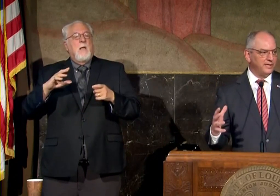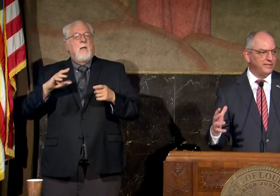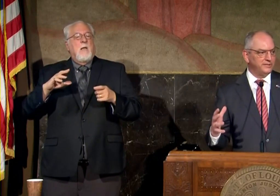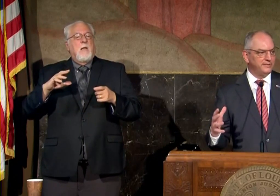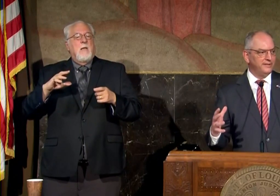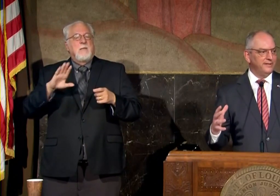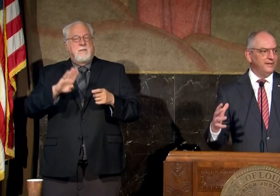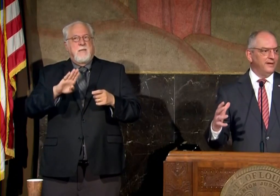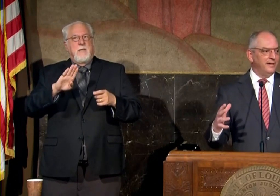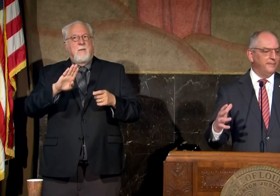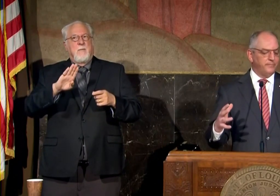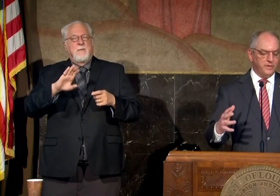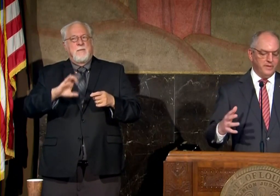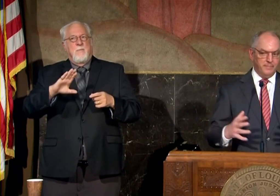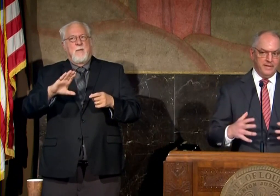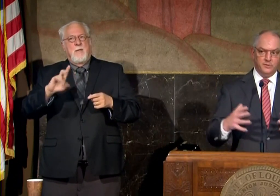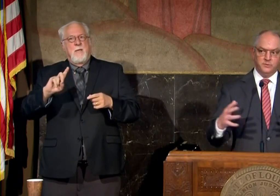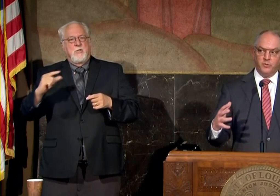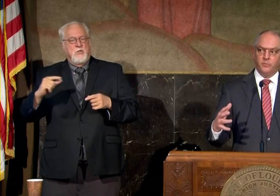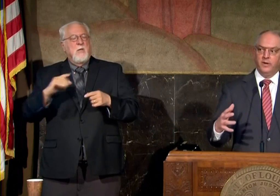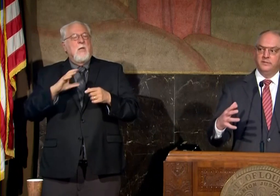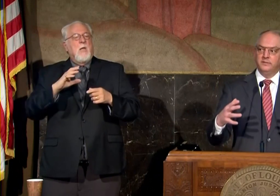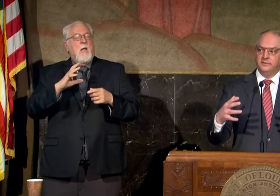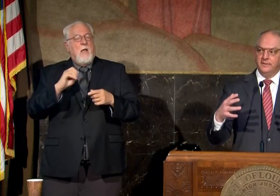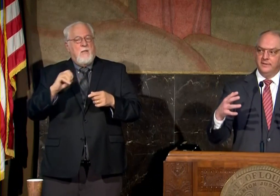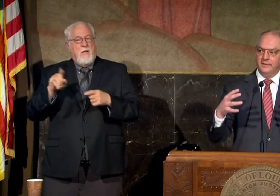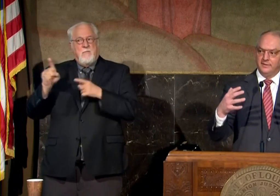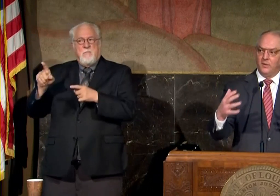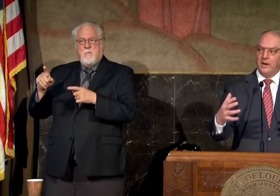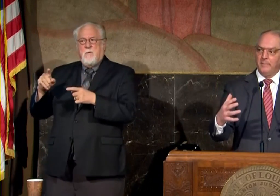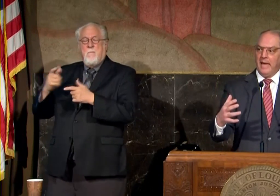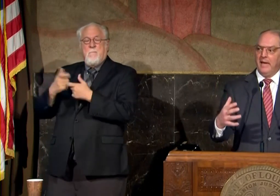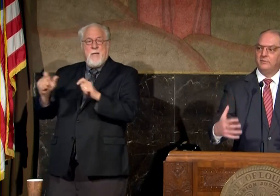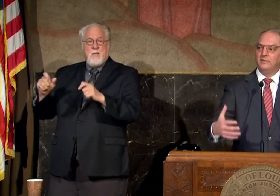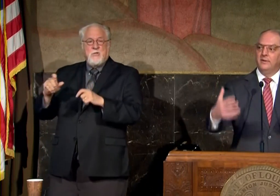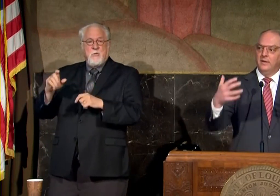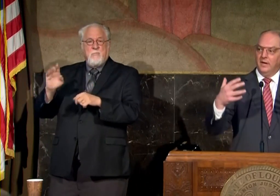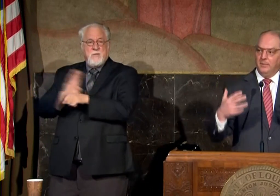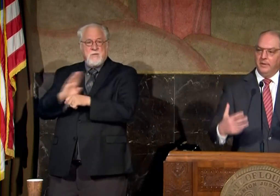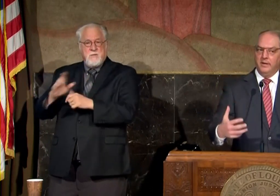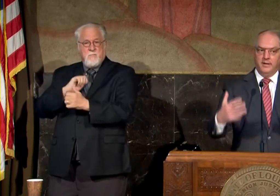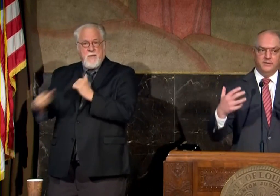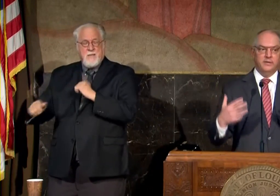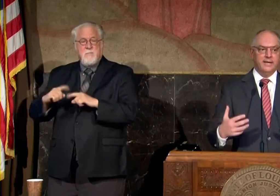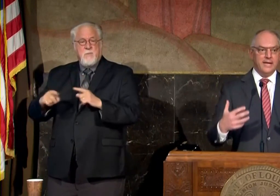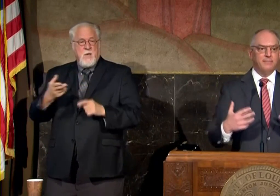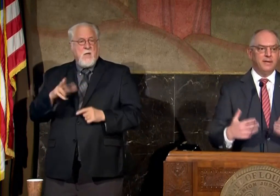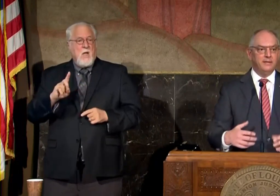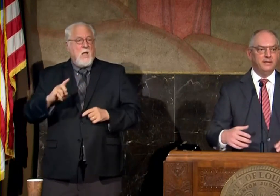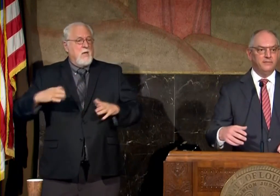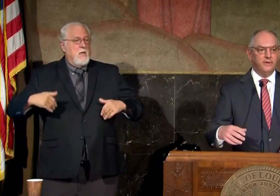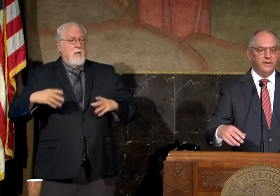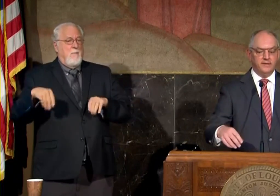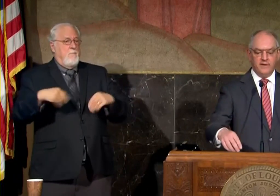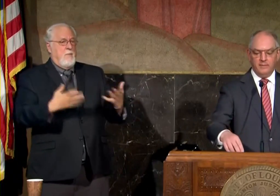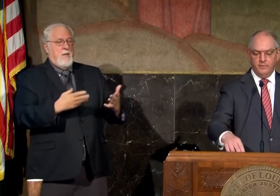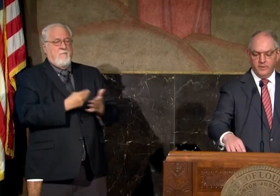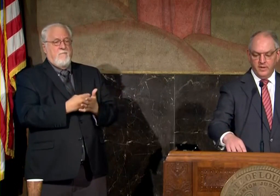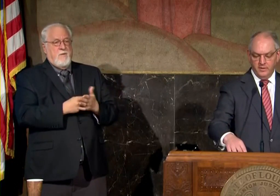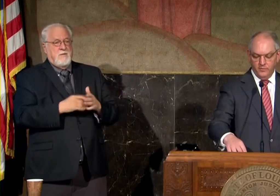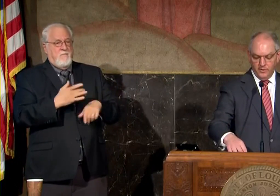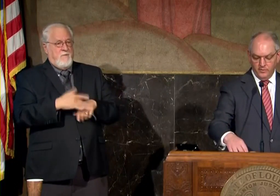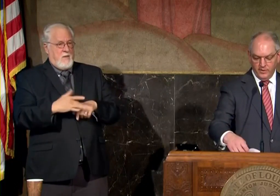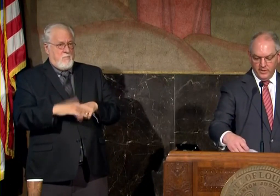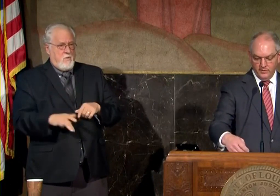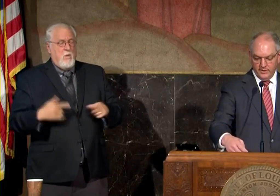legislation um that made those appropriations it has already passed but hud has not yet made the funding available